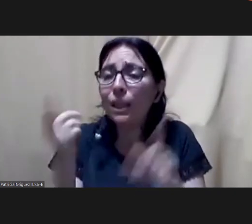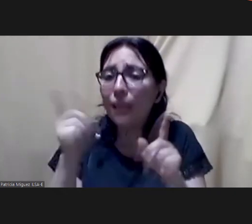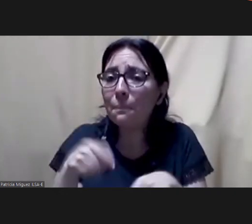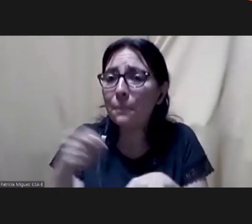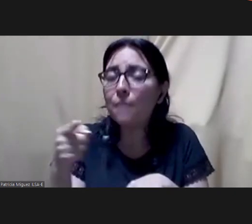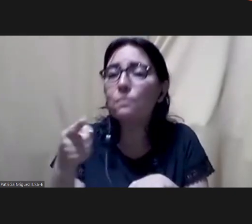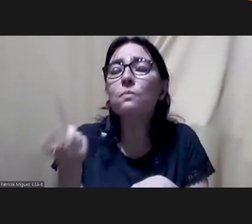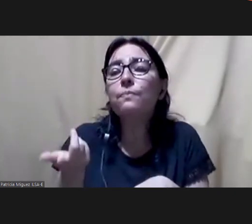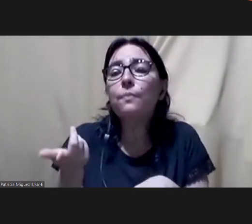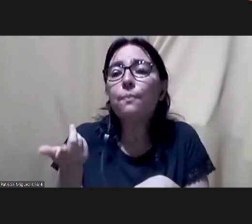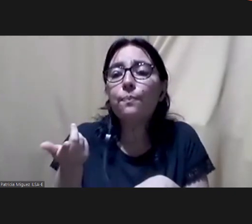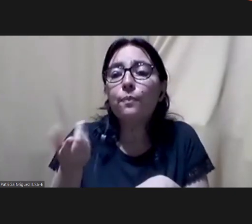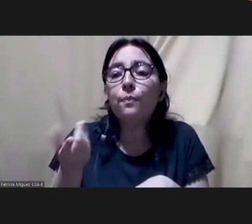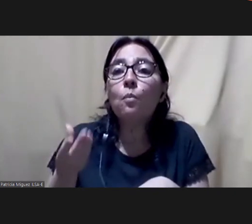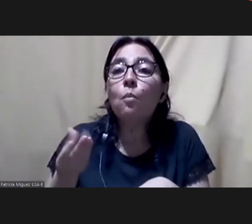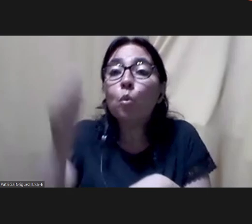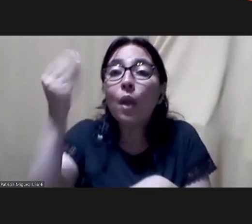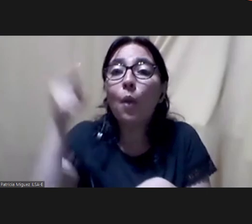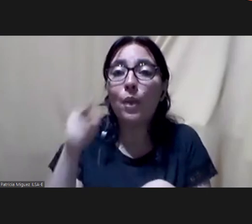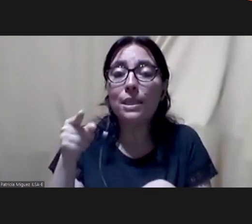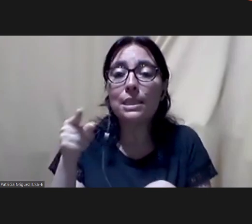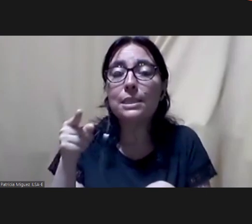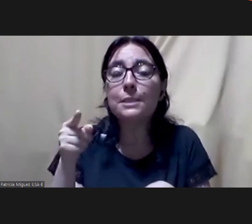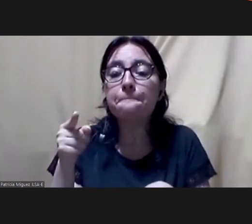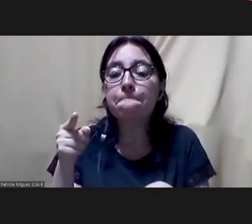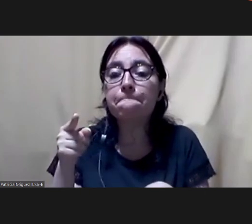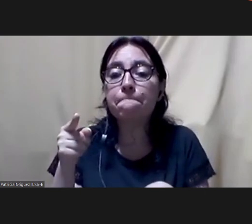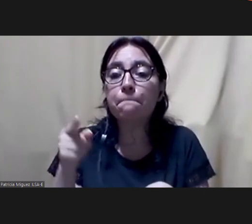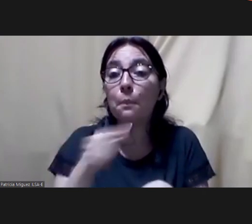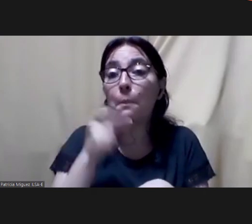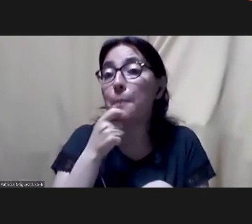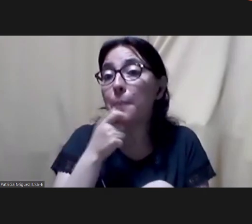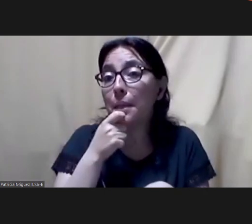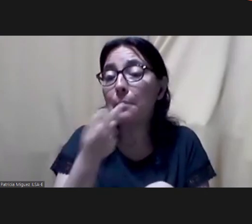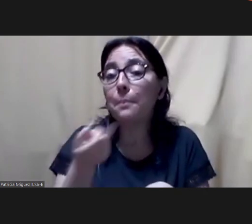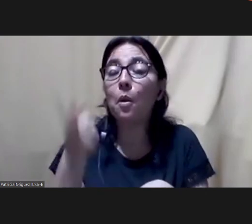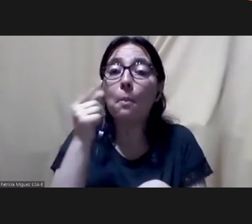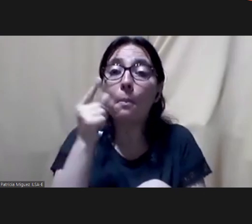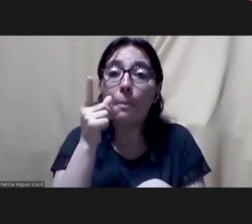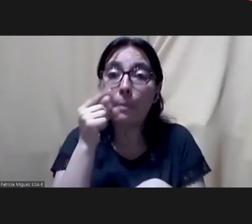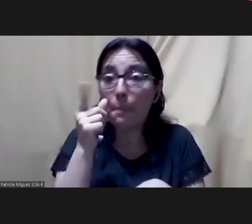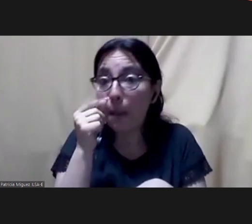enable that possibility to men as well, because